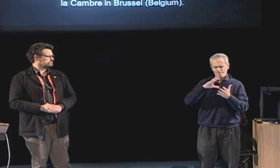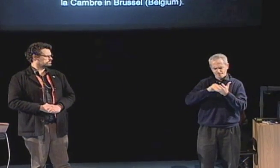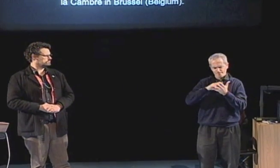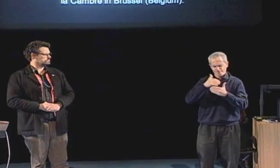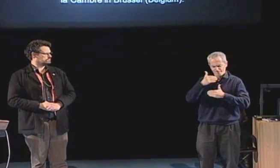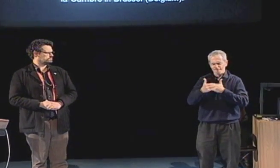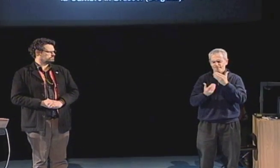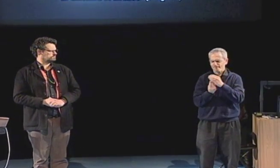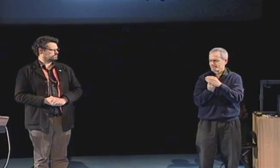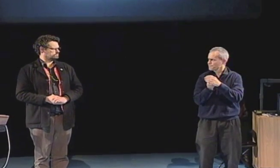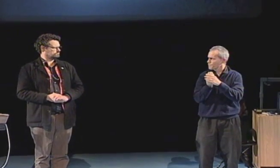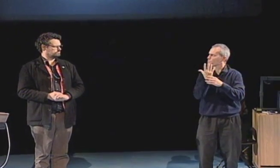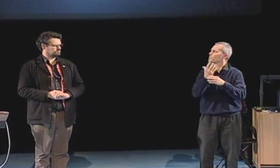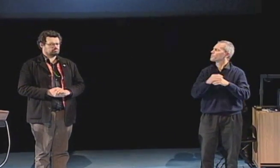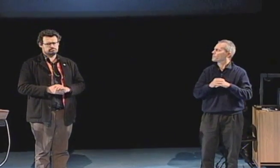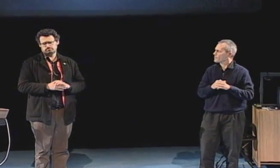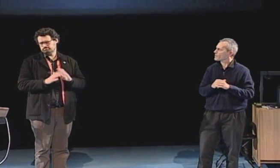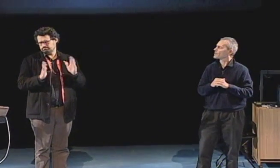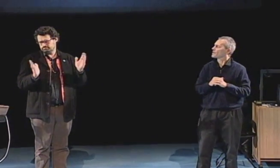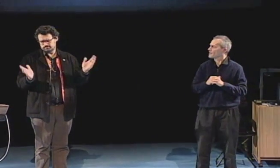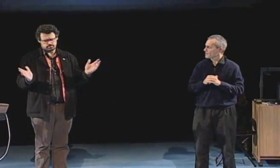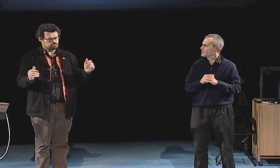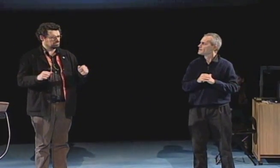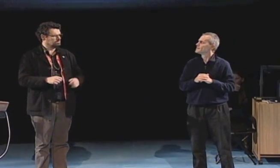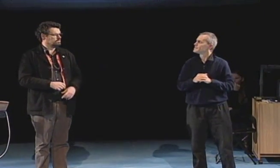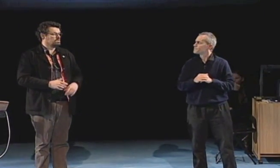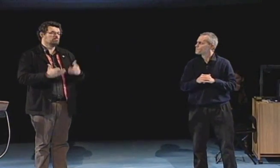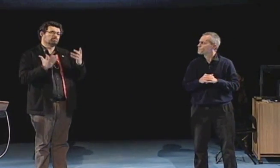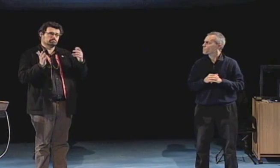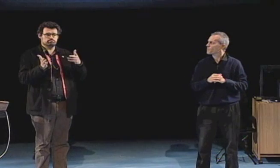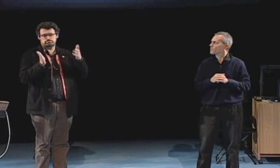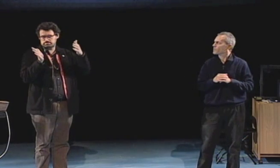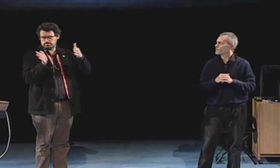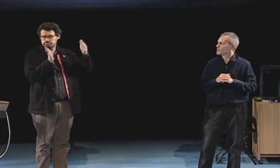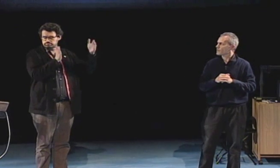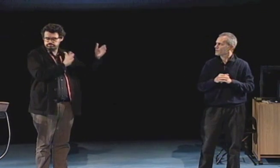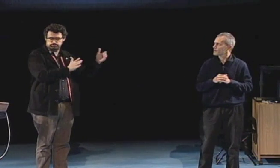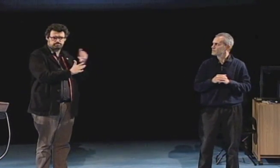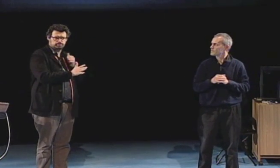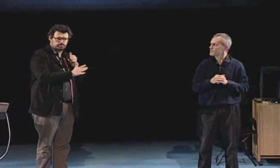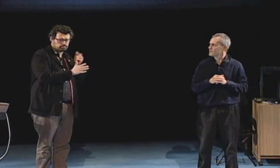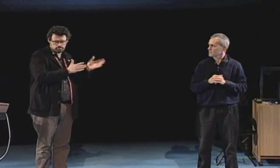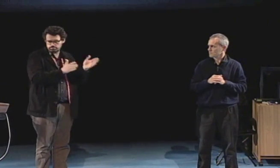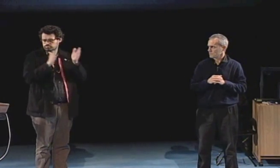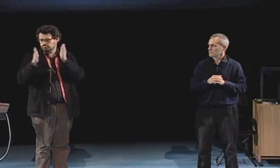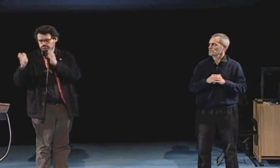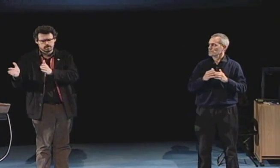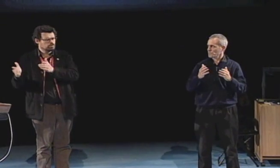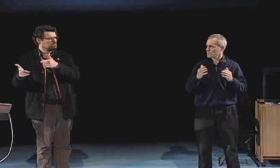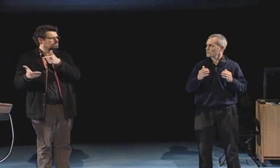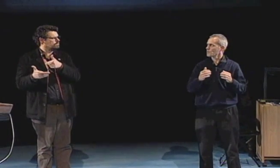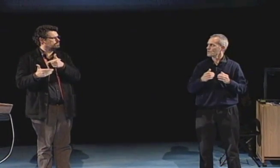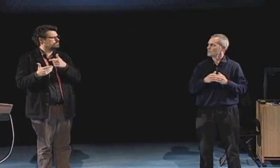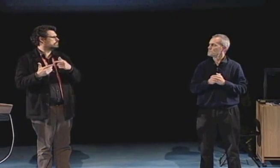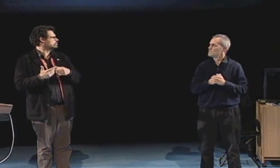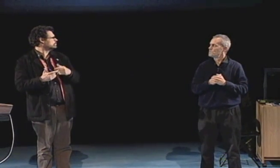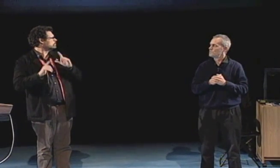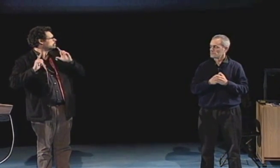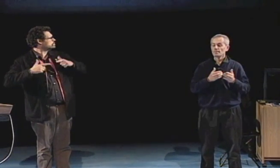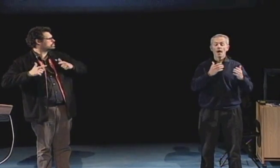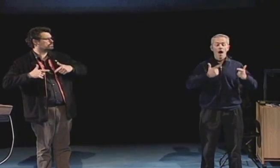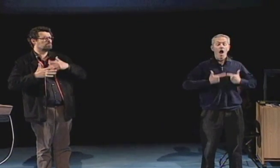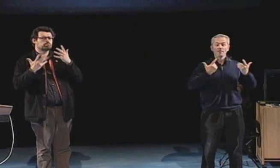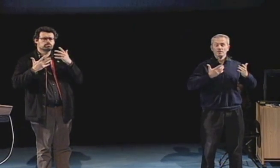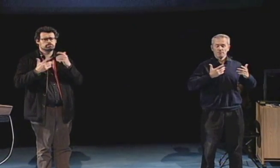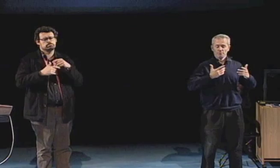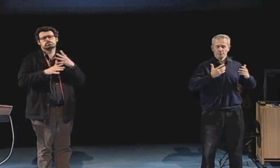still felt isolated and unsure of exactly who I was but my identity had started to form and continued to grow through my time